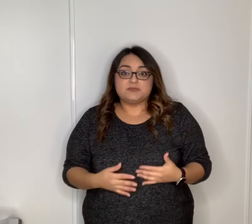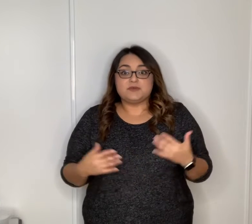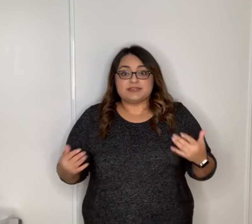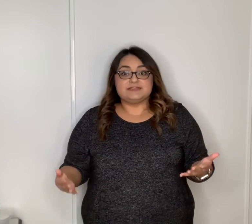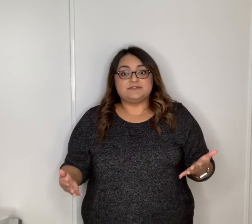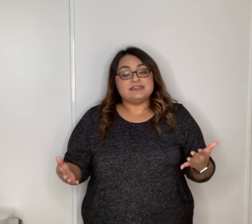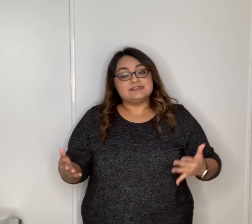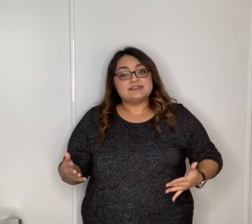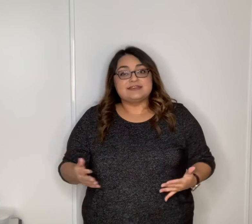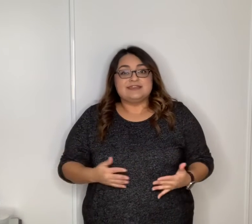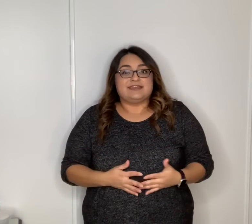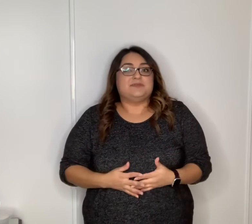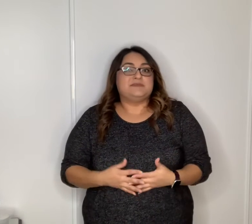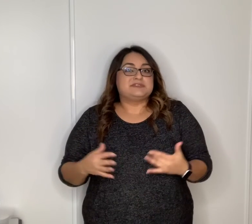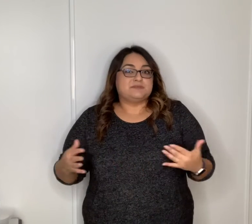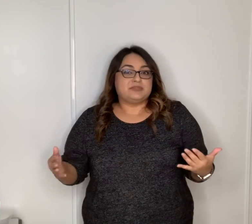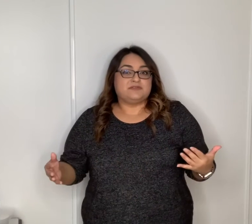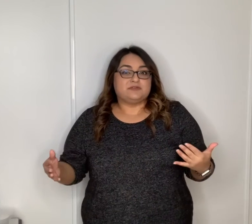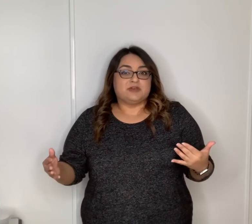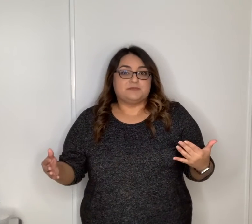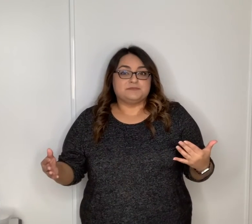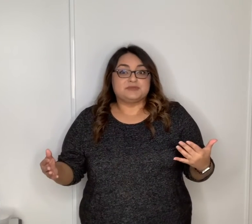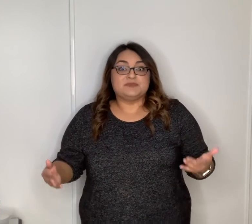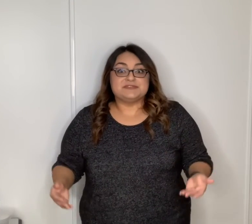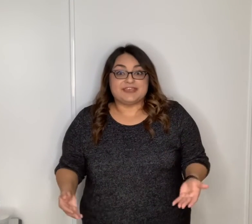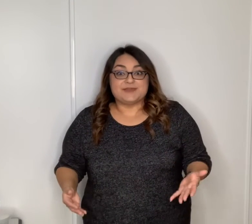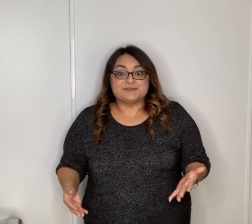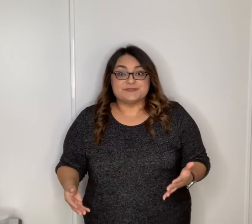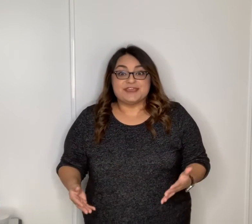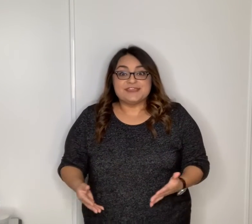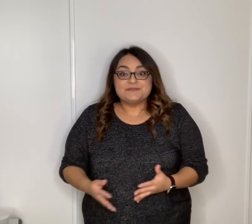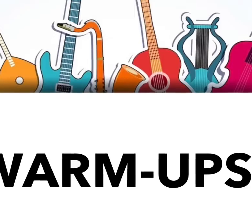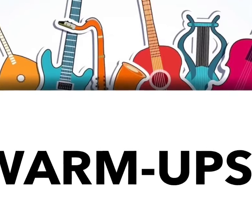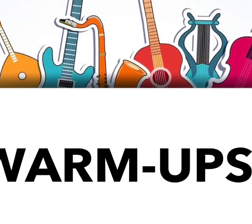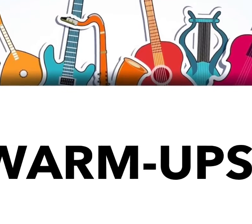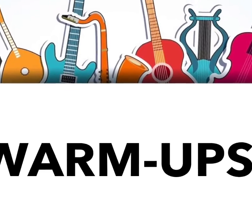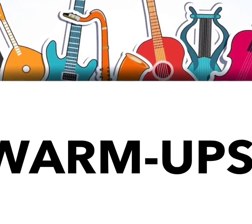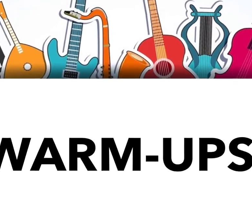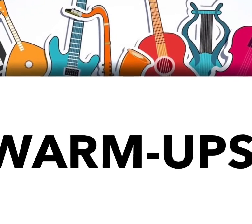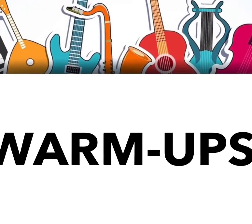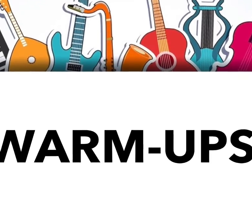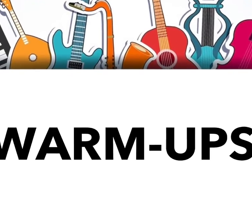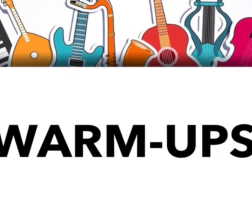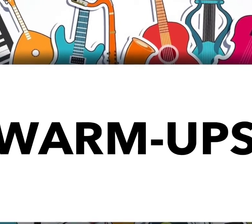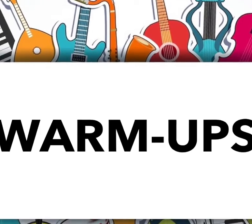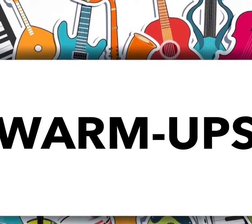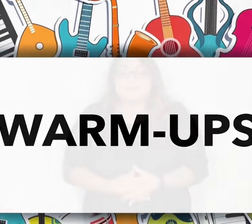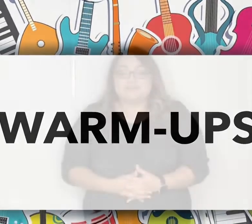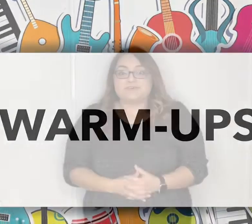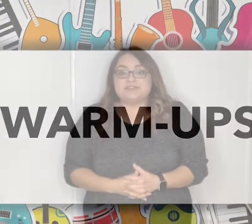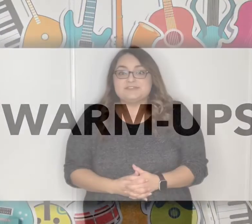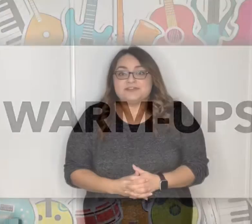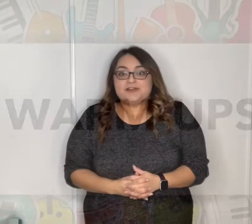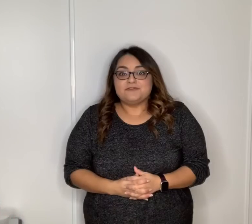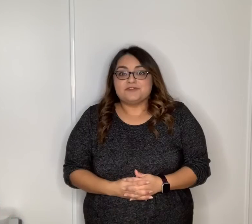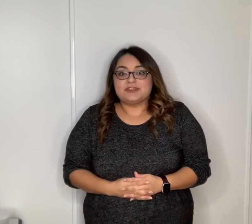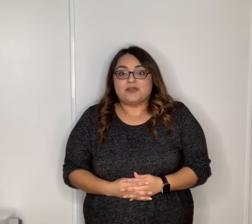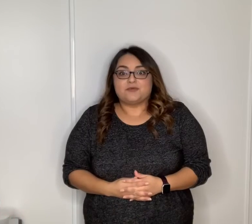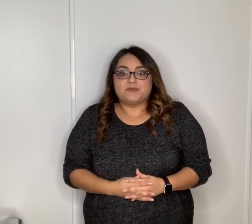new activities and maybe some even um some music games okay so we're going to start off with our warm-up